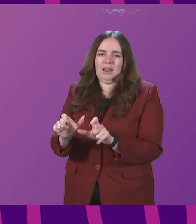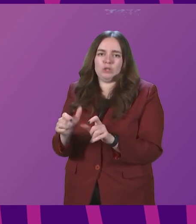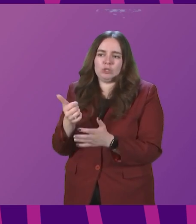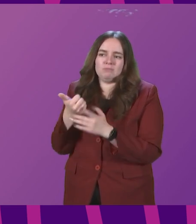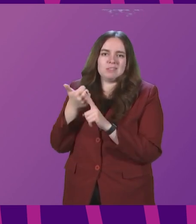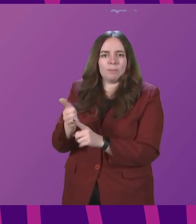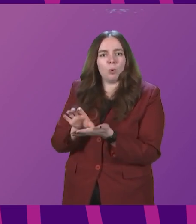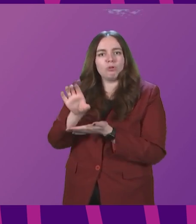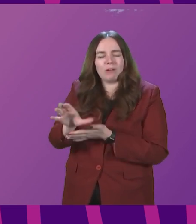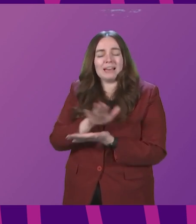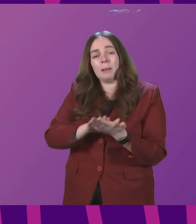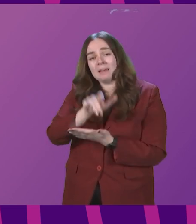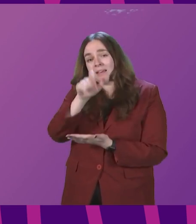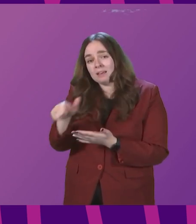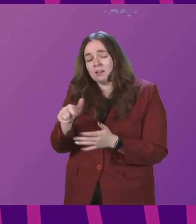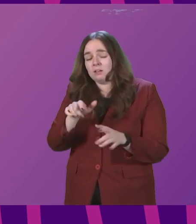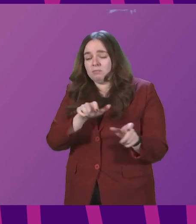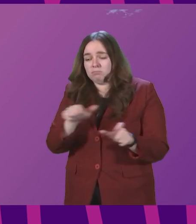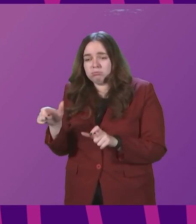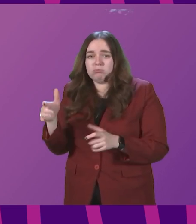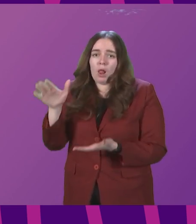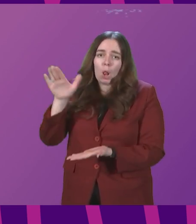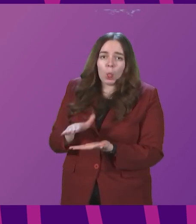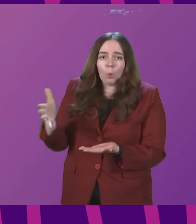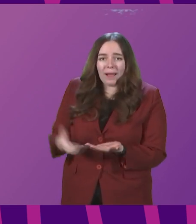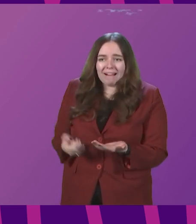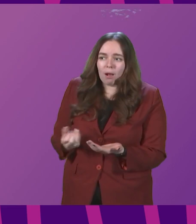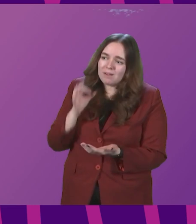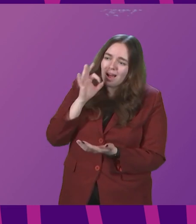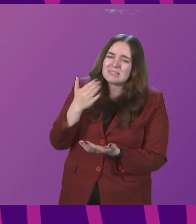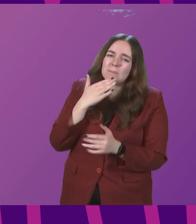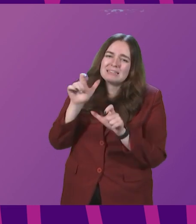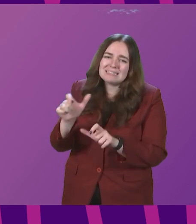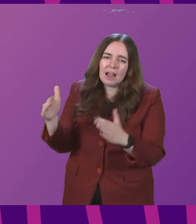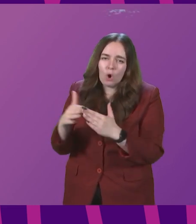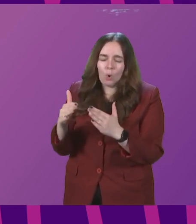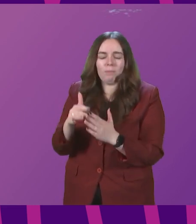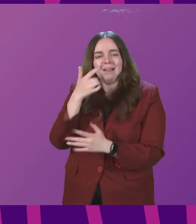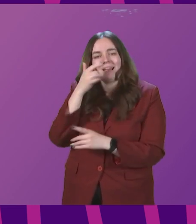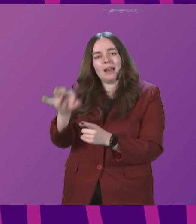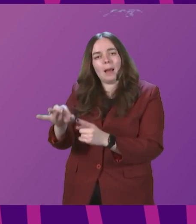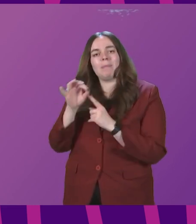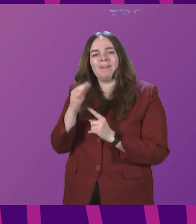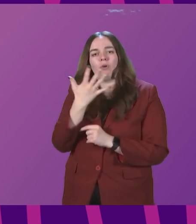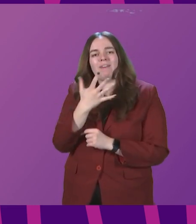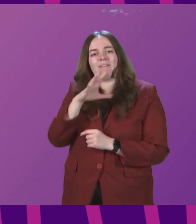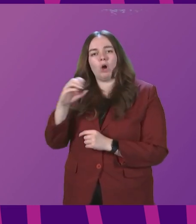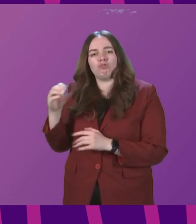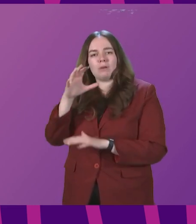That means that those on low incomes who are asked by Test and Protect to self-isolate can apply for the £500